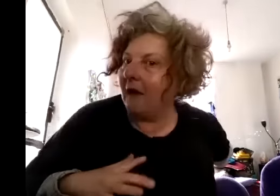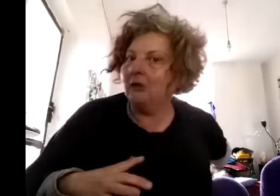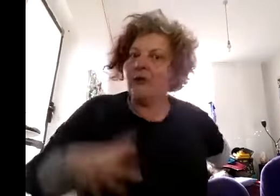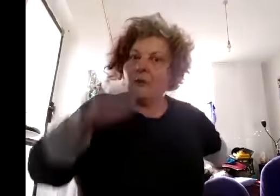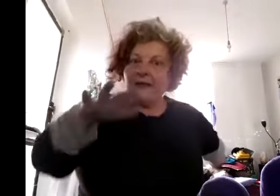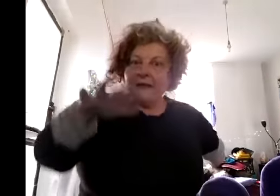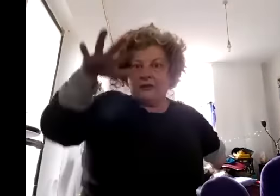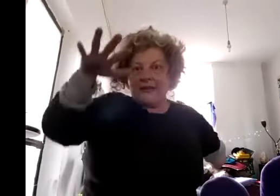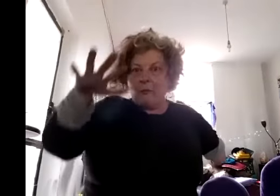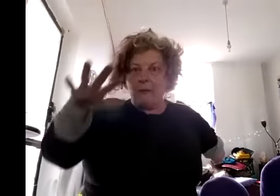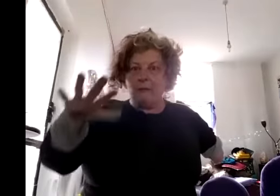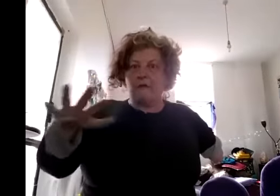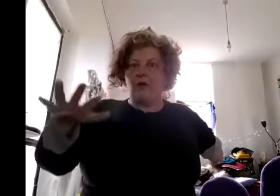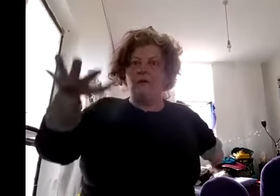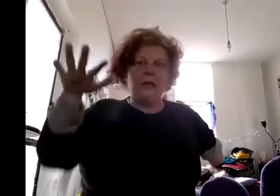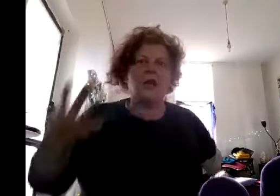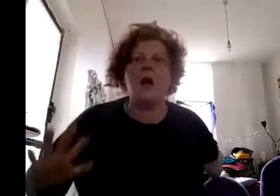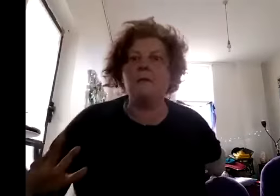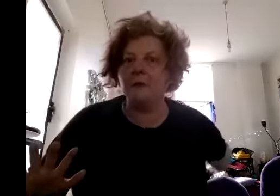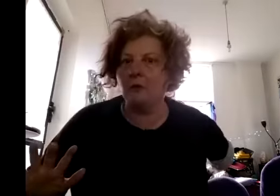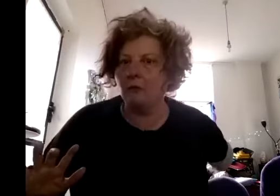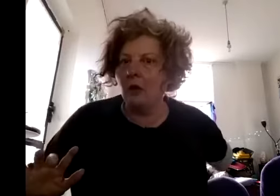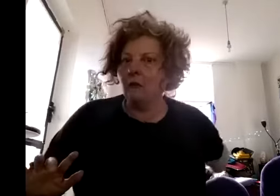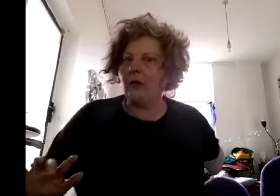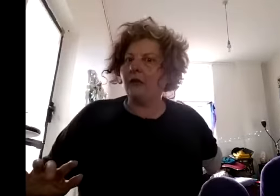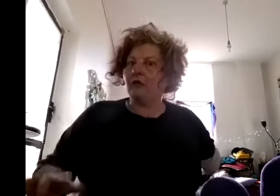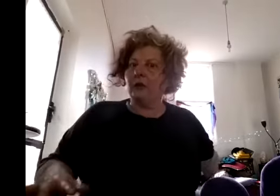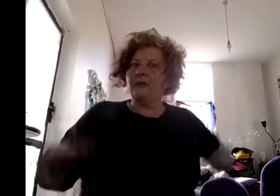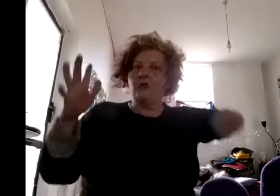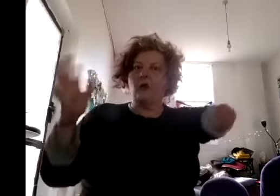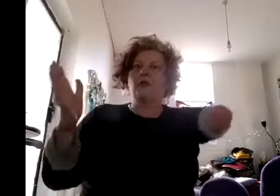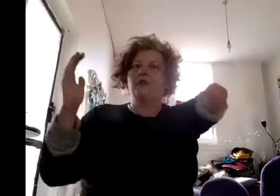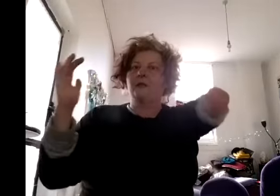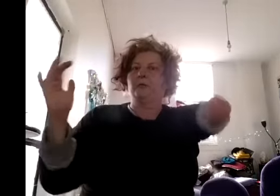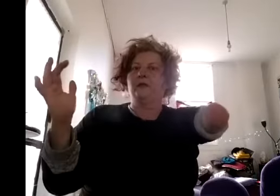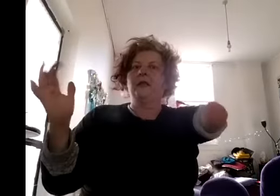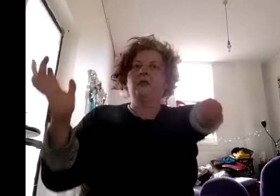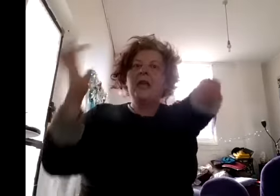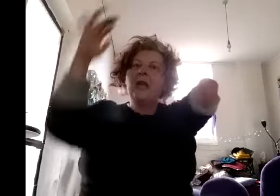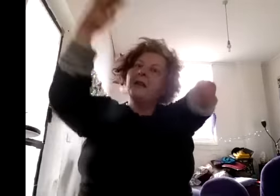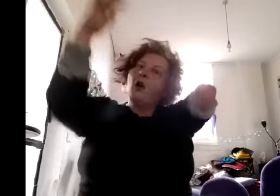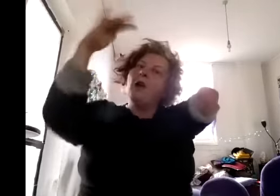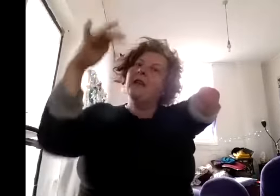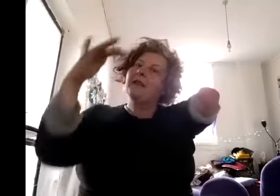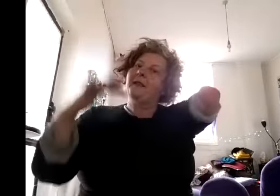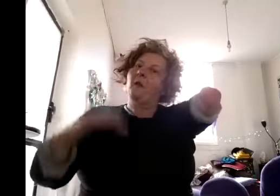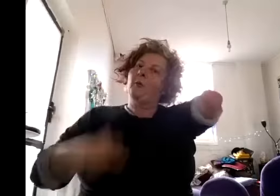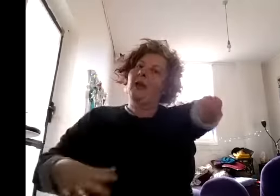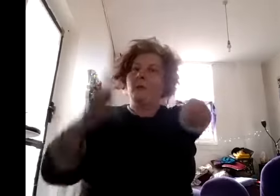so i think disabled people like a very uncomfortable relationship to notions of privilege and the hierarchies that operate upon